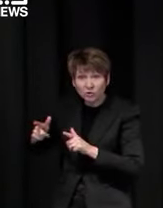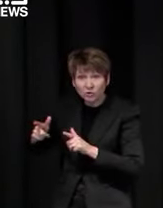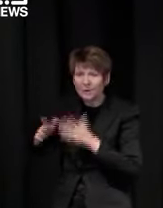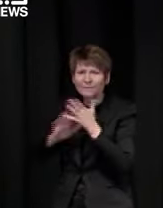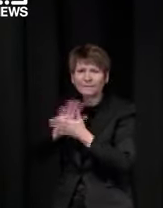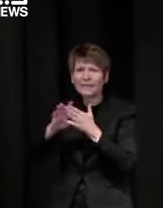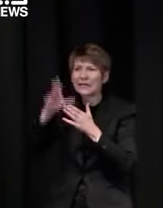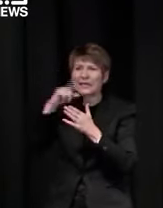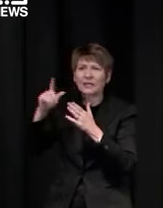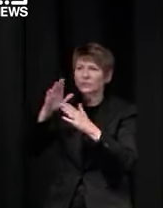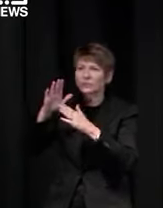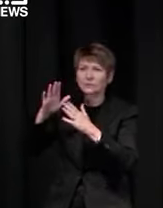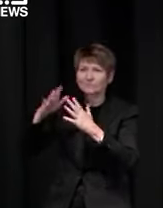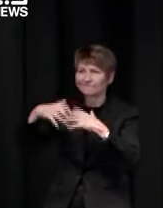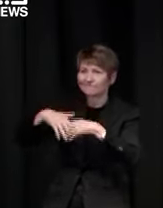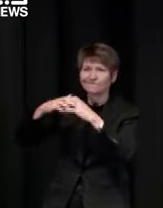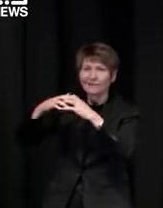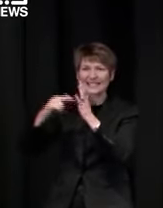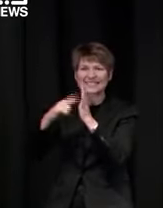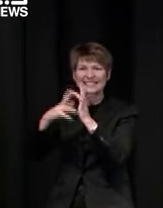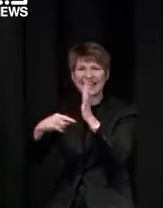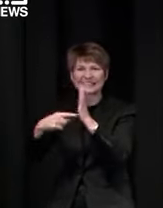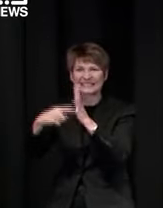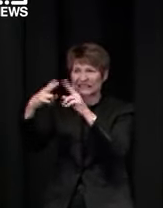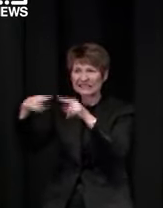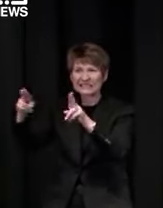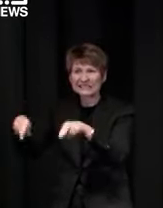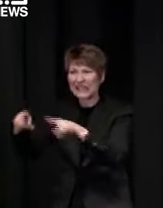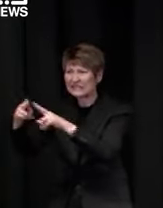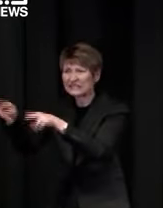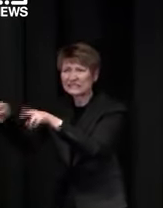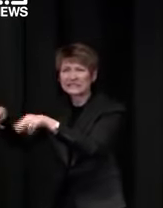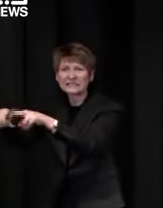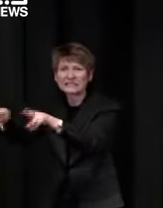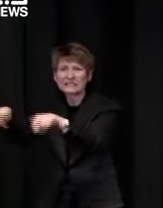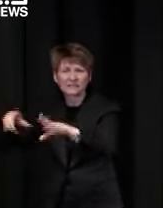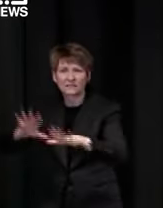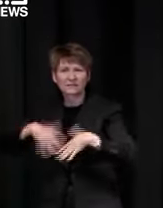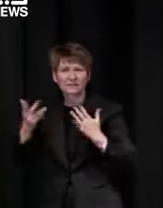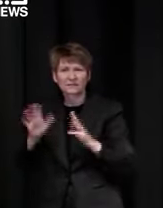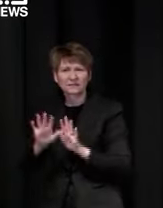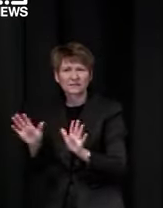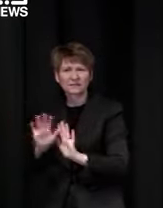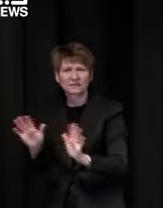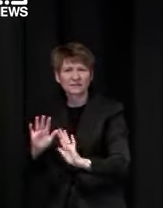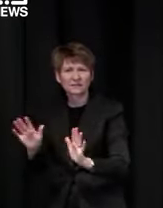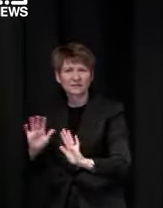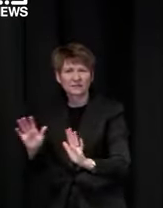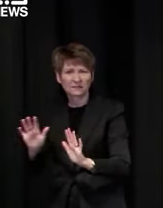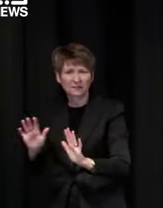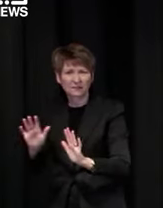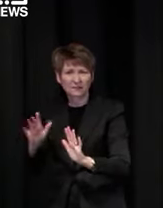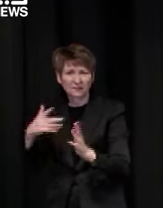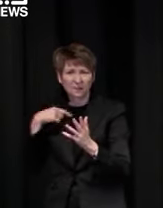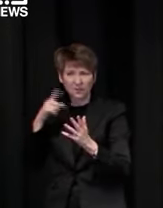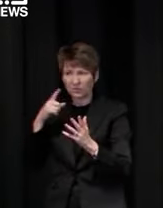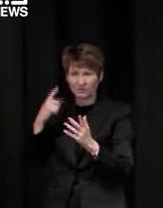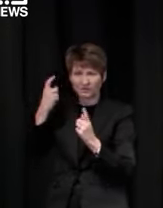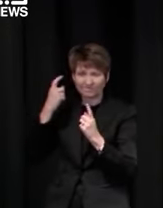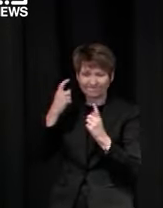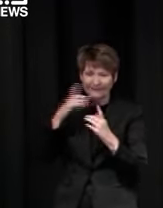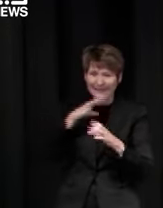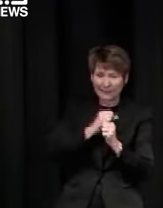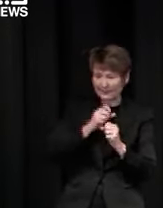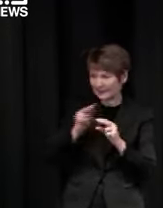as if that's some sort of some sort of a desired outcome like we'll open beds as we need them we will change the way the hospital system